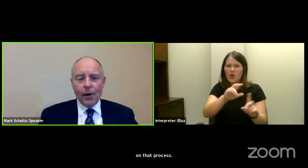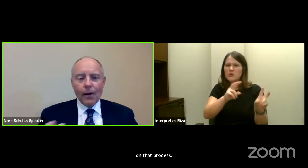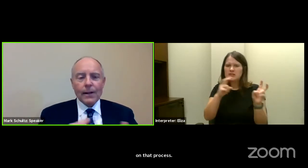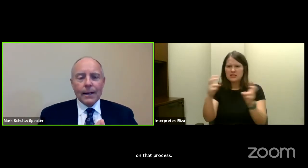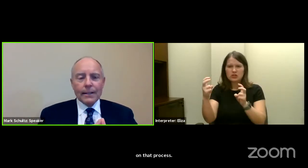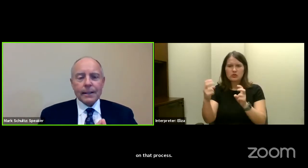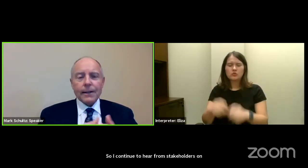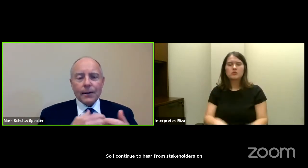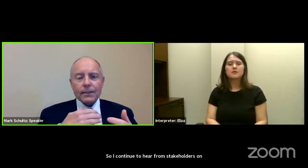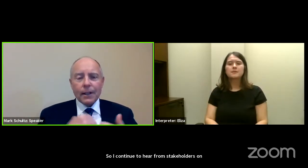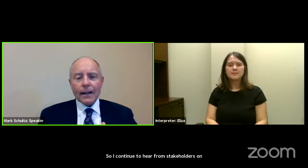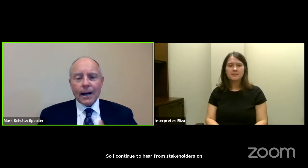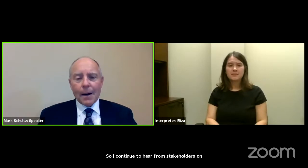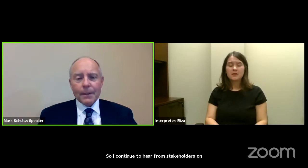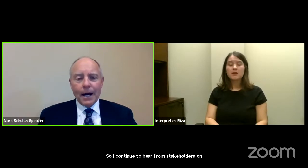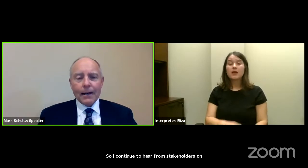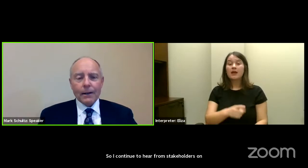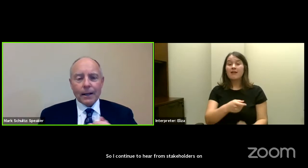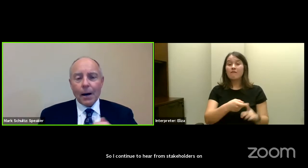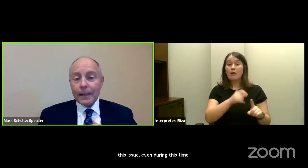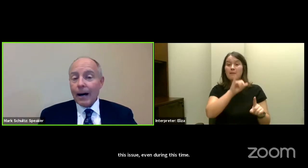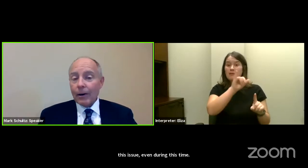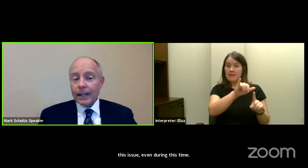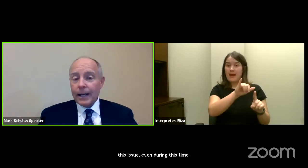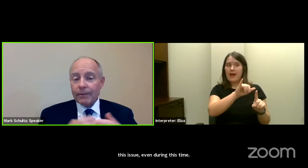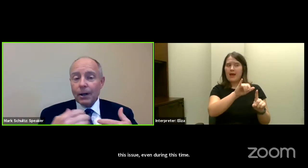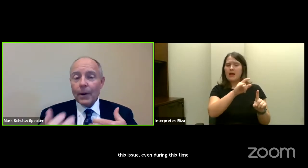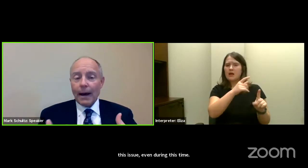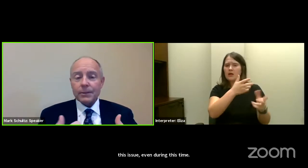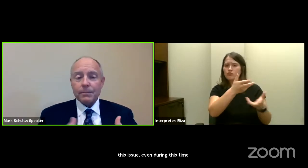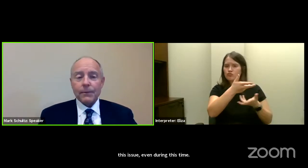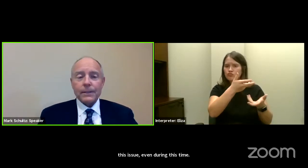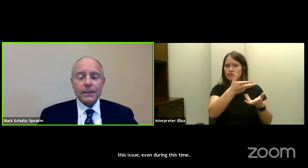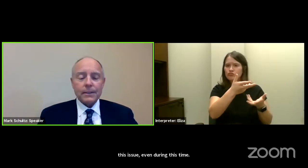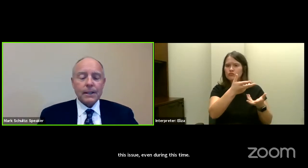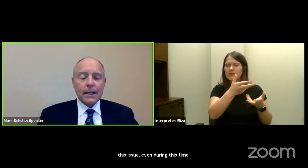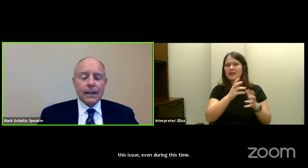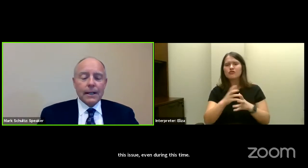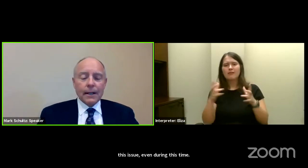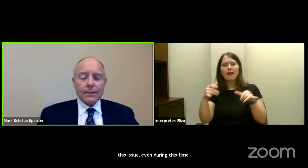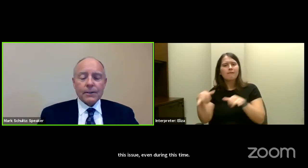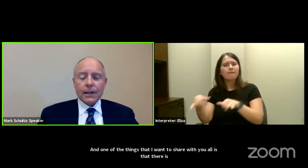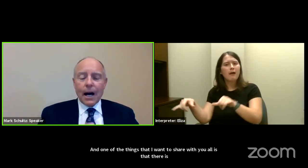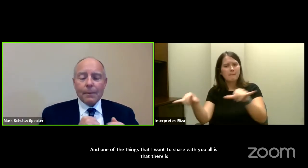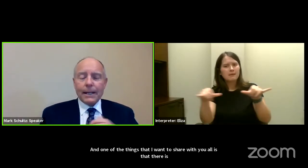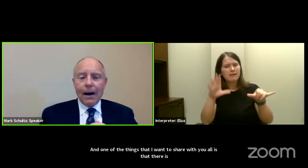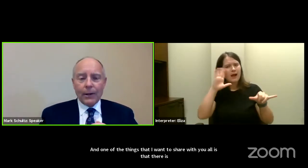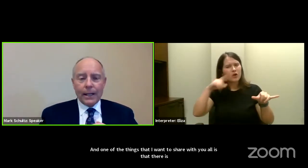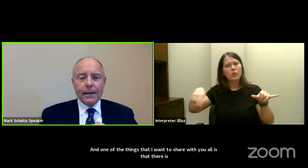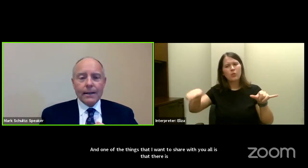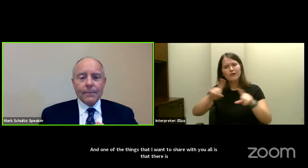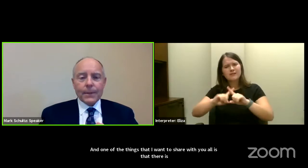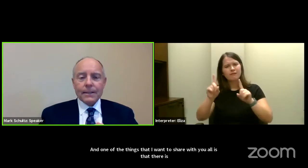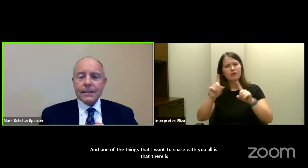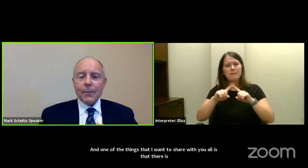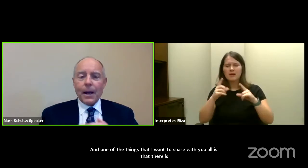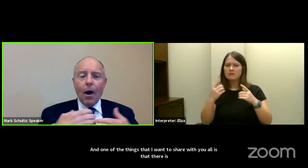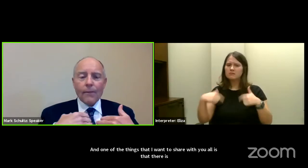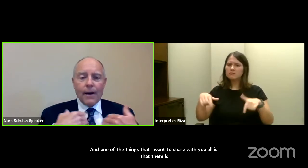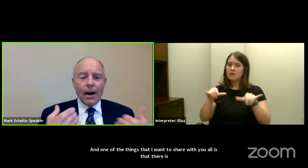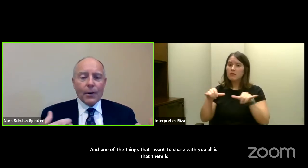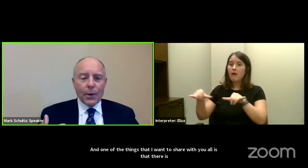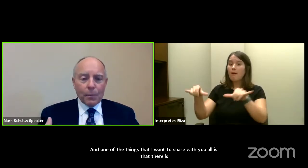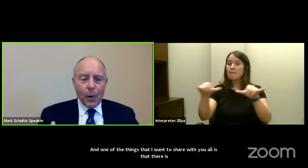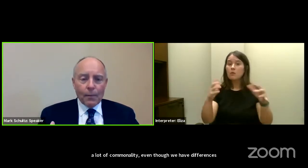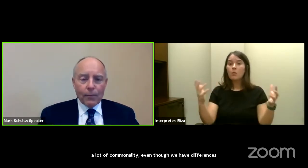to share with you all is that there is a lot of commonality, even though we have some differences. So the commonality is that